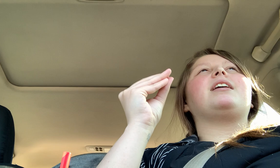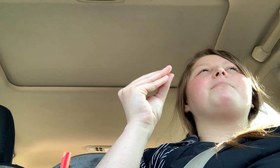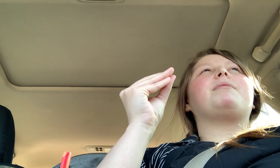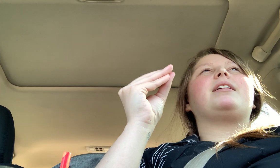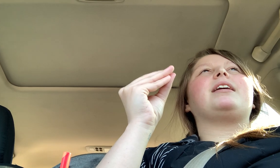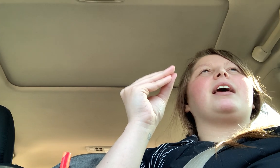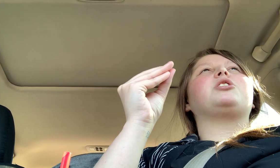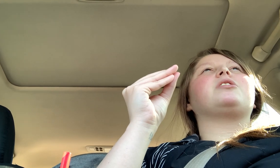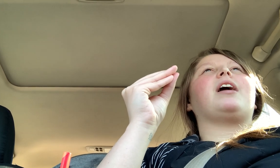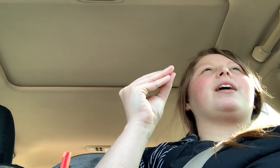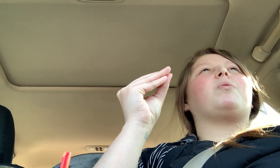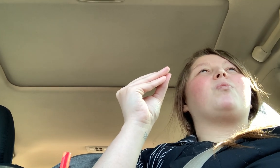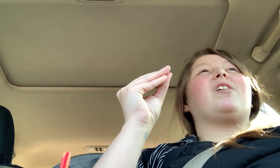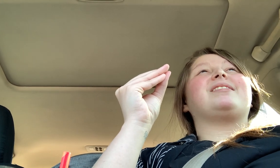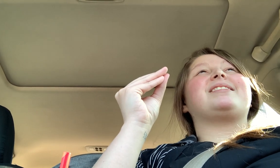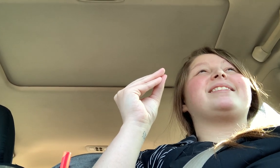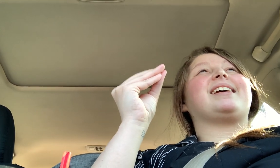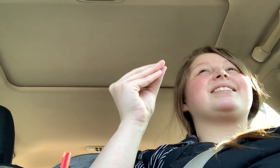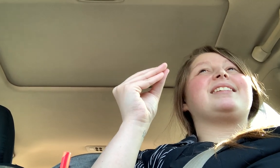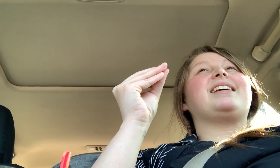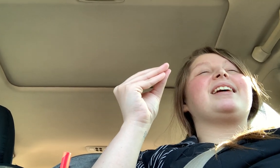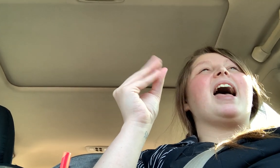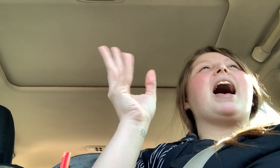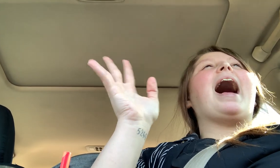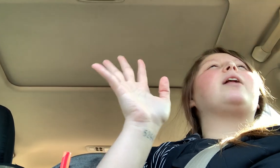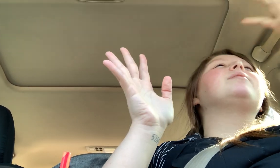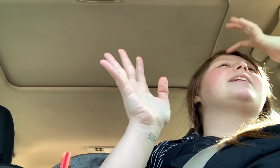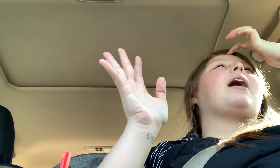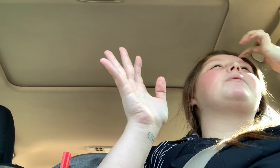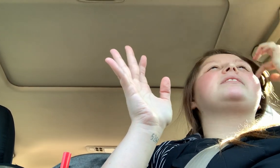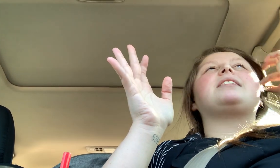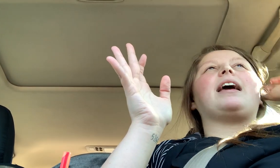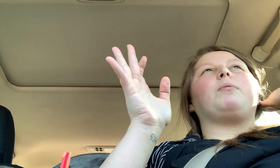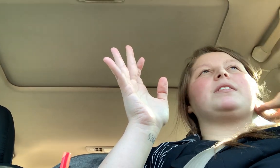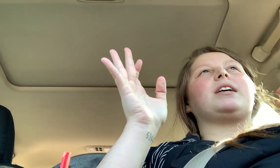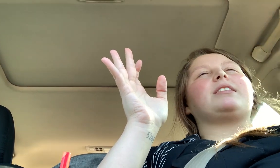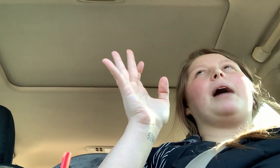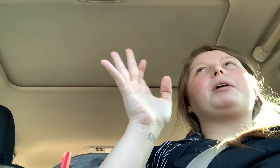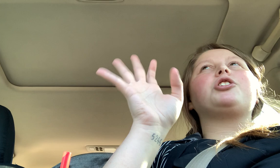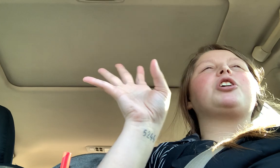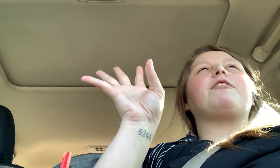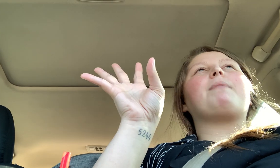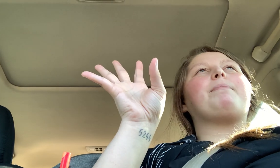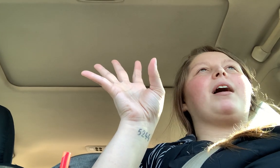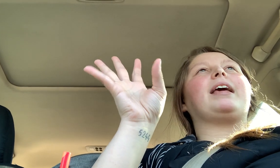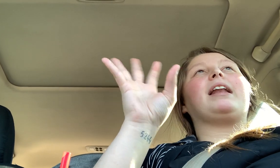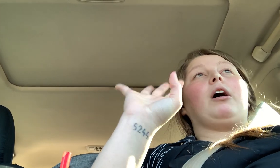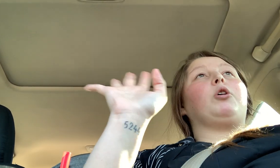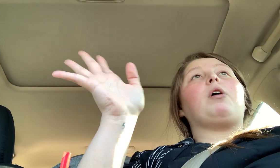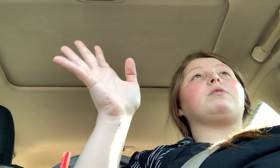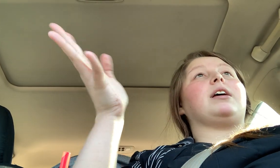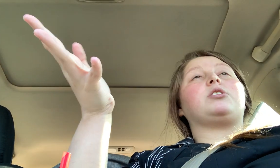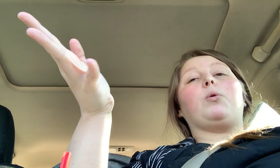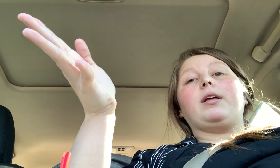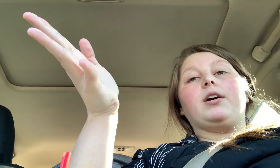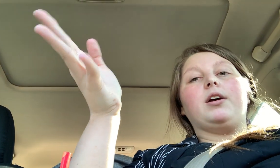me get to like 160. I don't think I would stay at 160. I'm not sure if my body and who knows, it totally could,